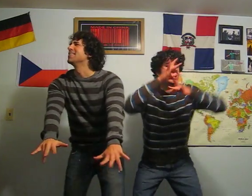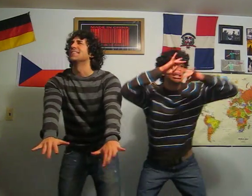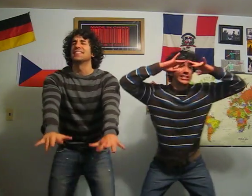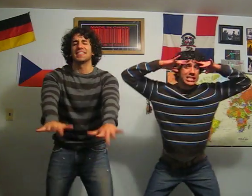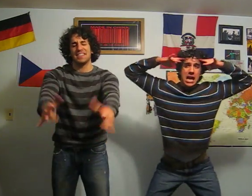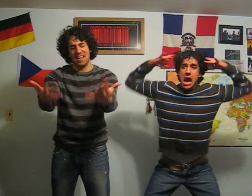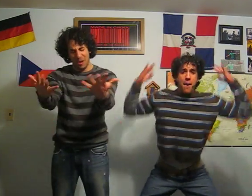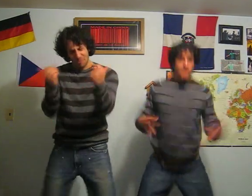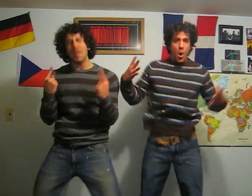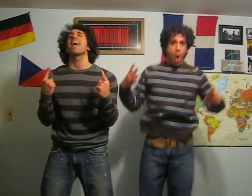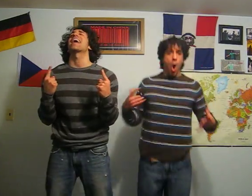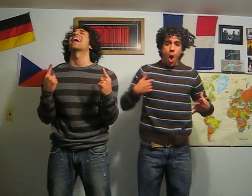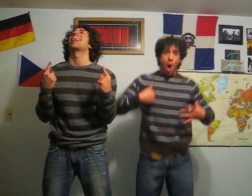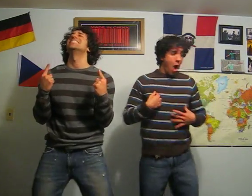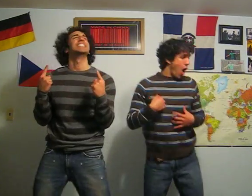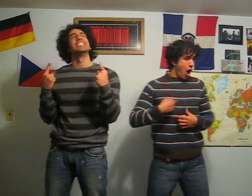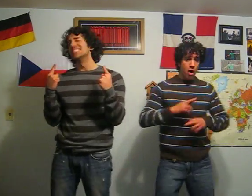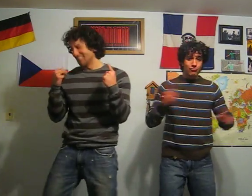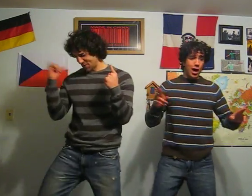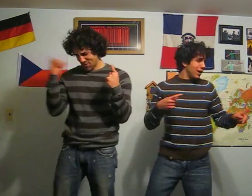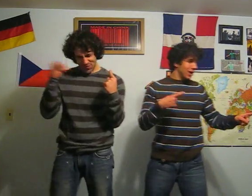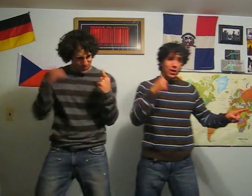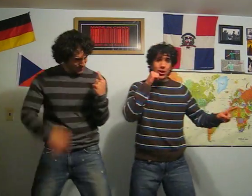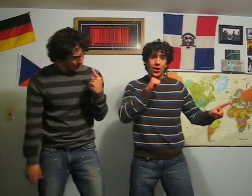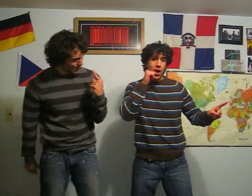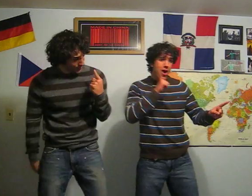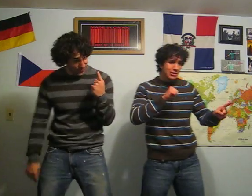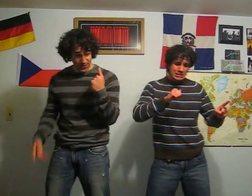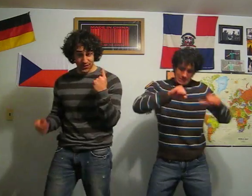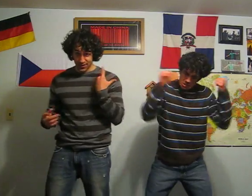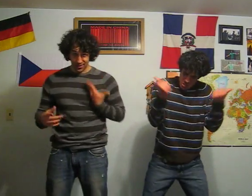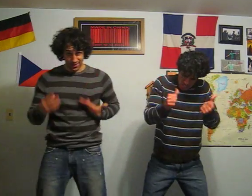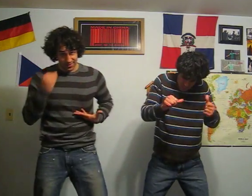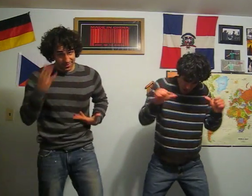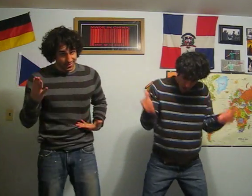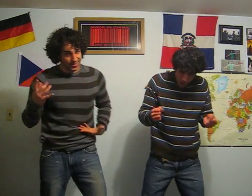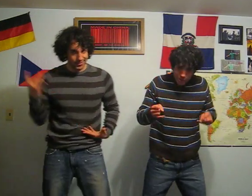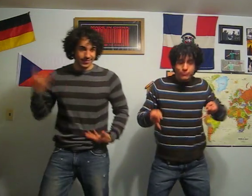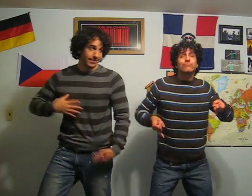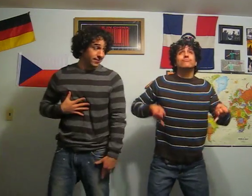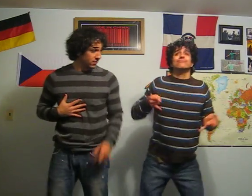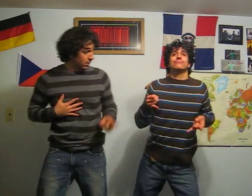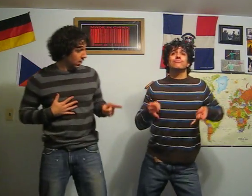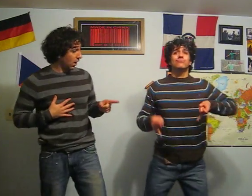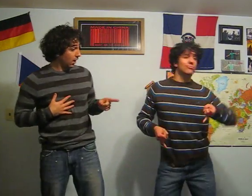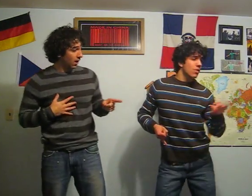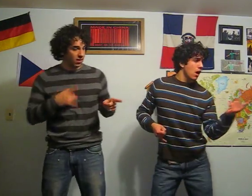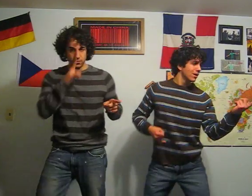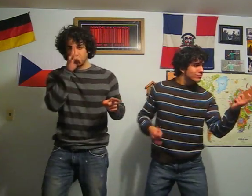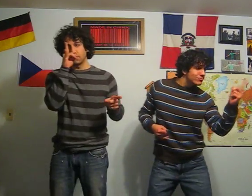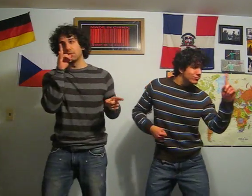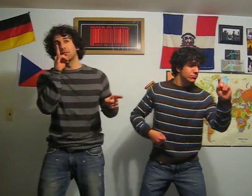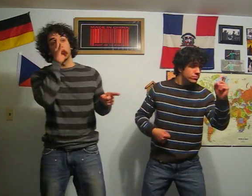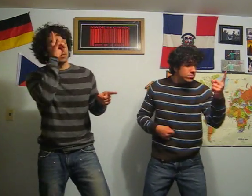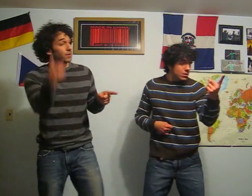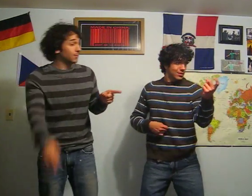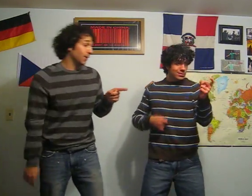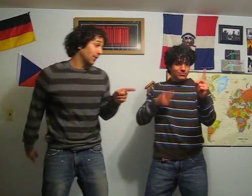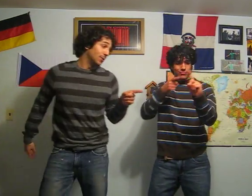I'm hot, you're cold You go around like you know